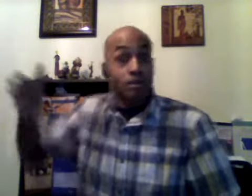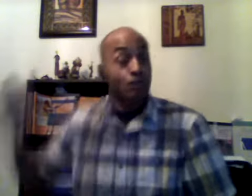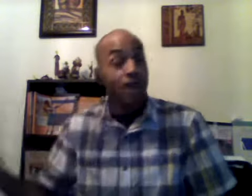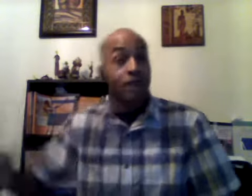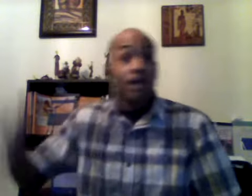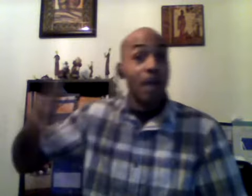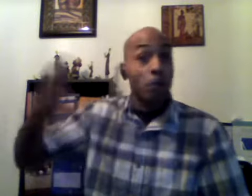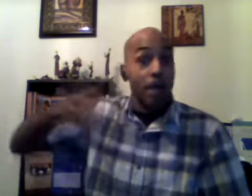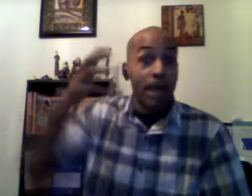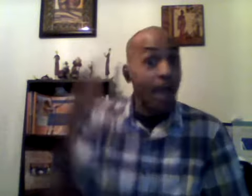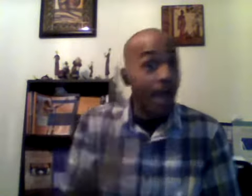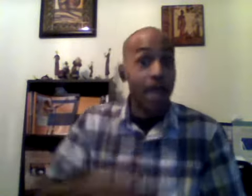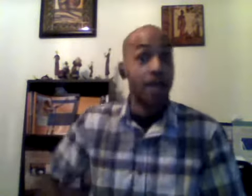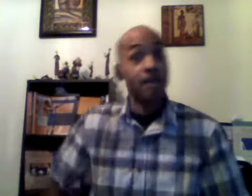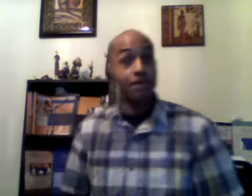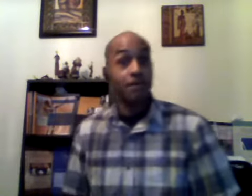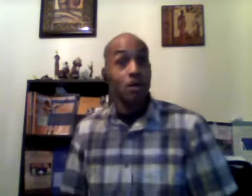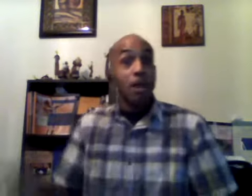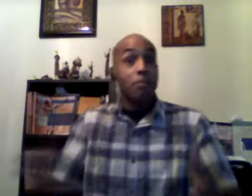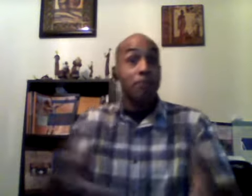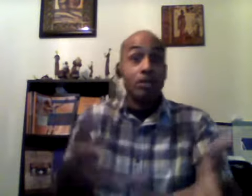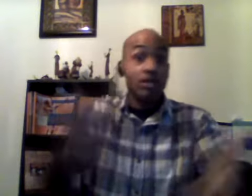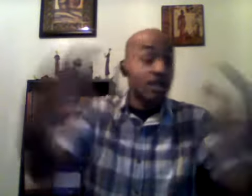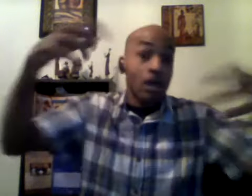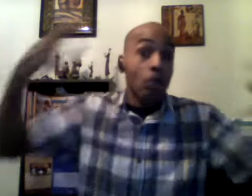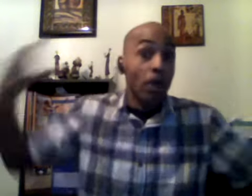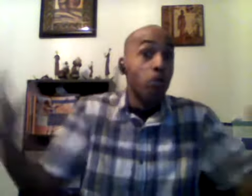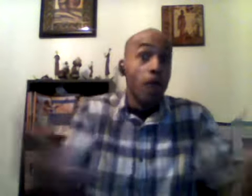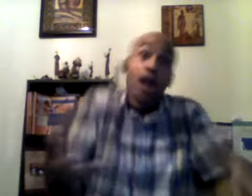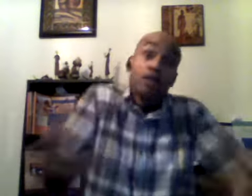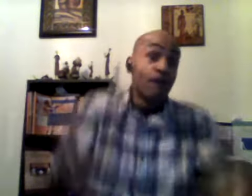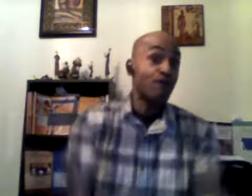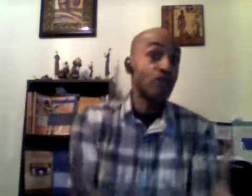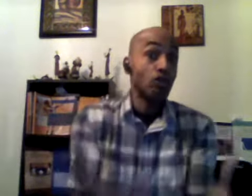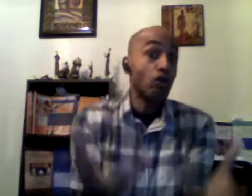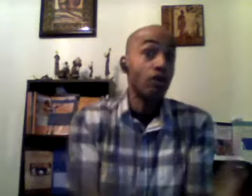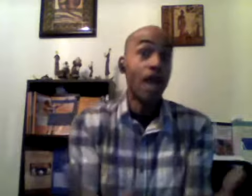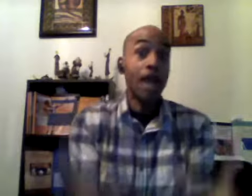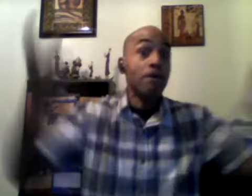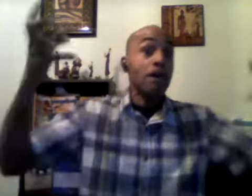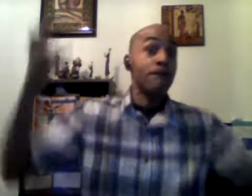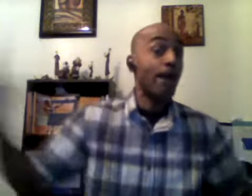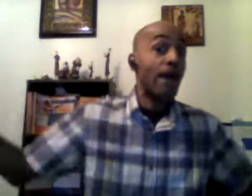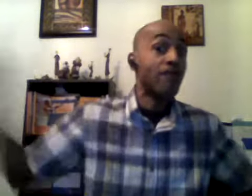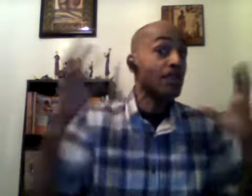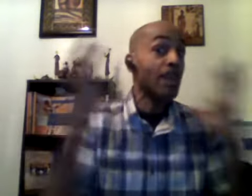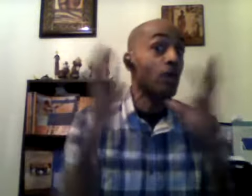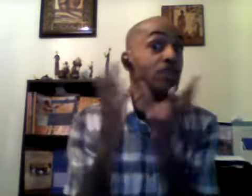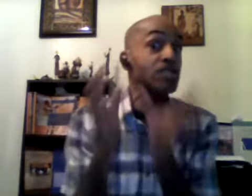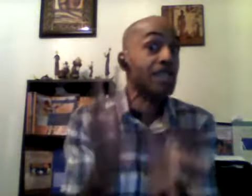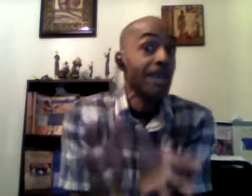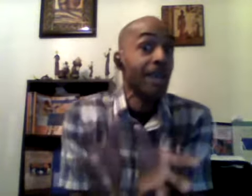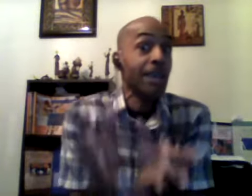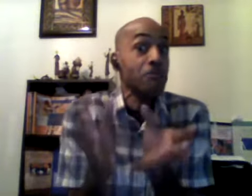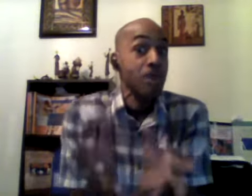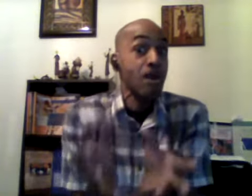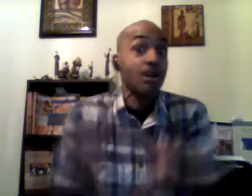strength that we have we built this we were the physical labor for everything we see here in america